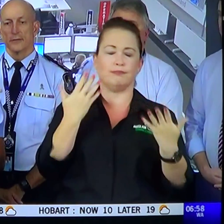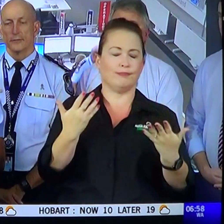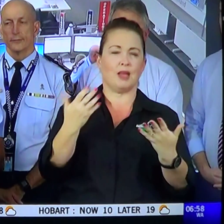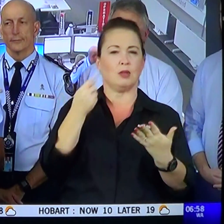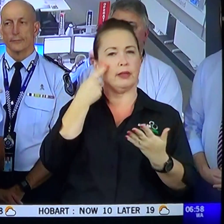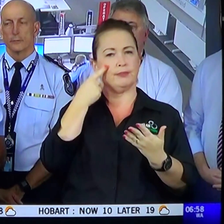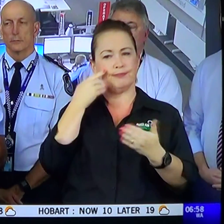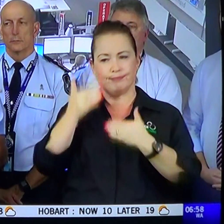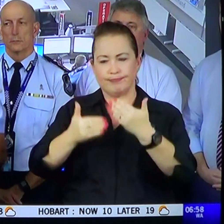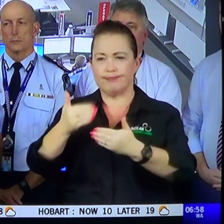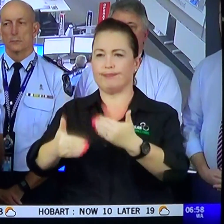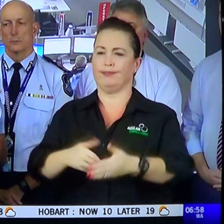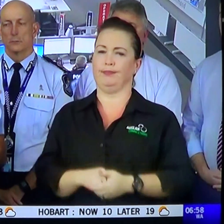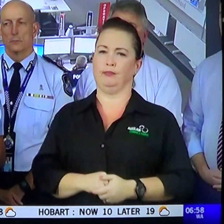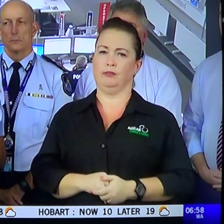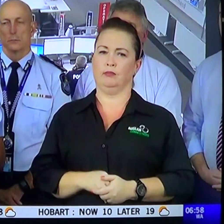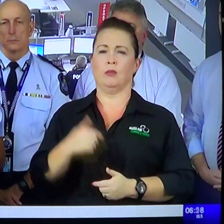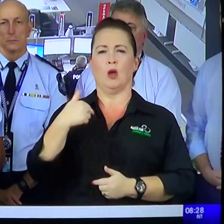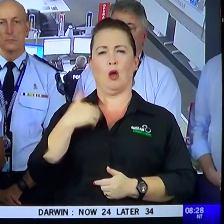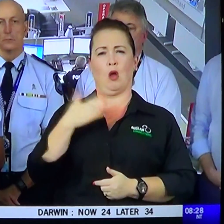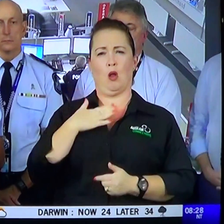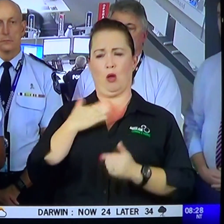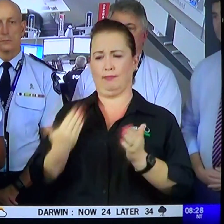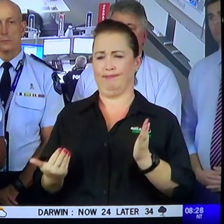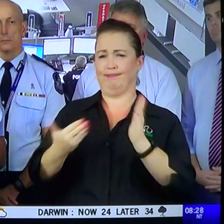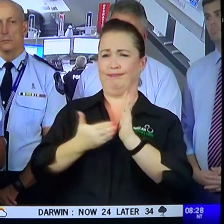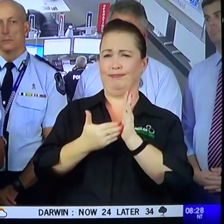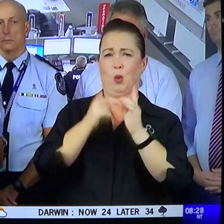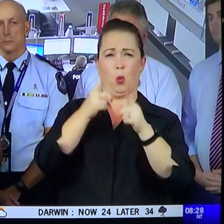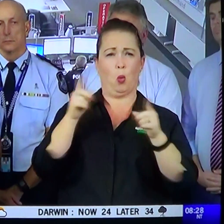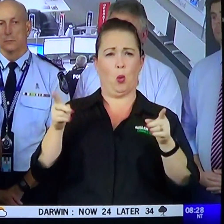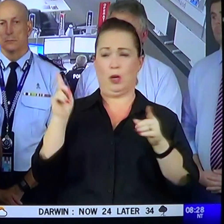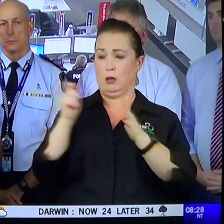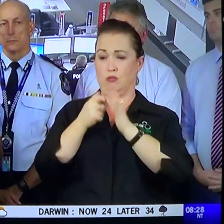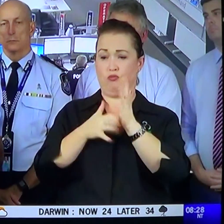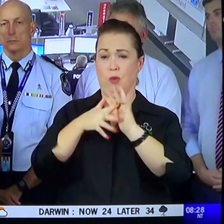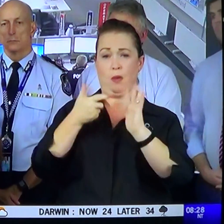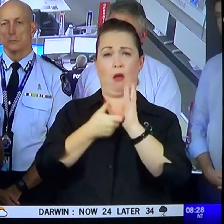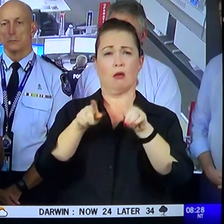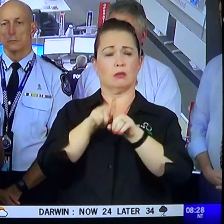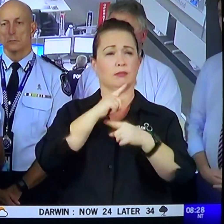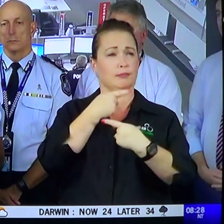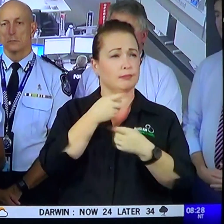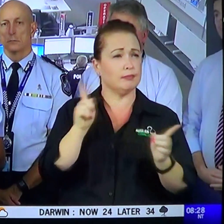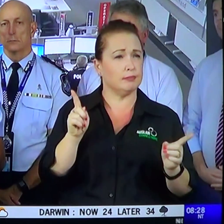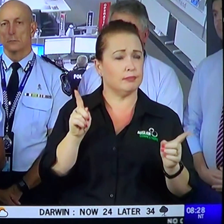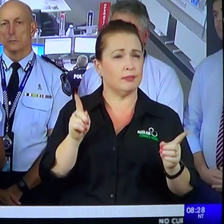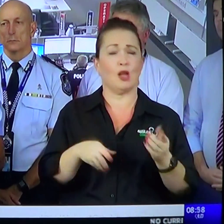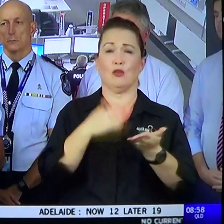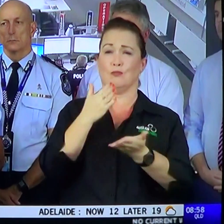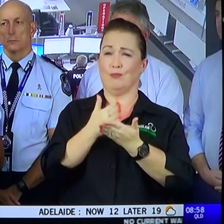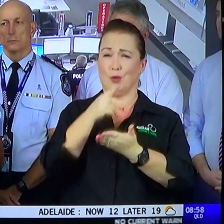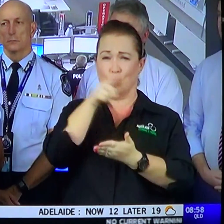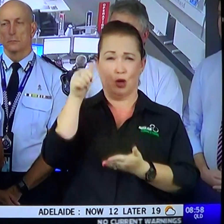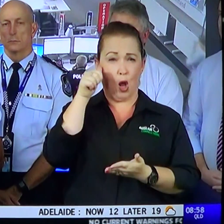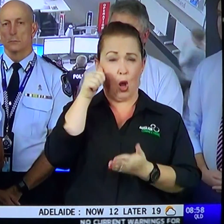normal process. Could I also add to one warning, though, that the Premier raised, and it's more about the fact that we've got all those